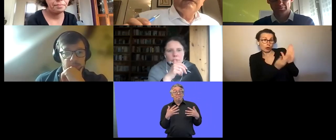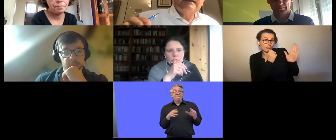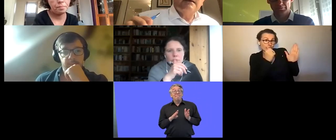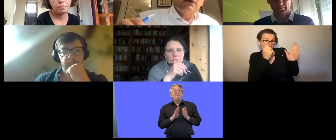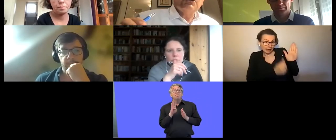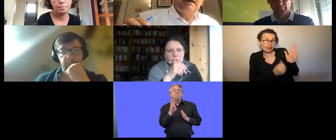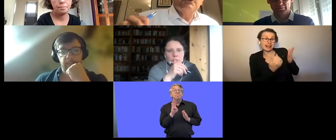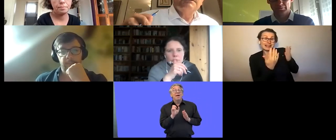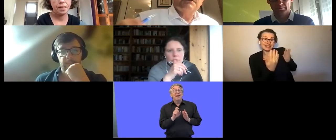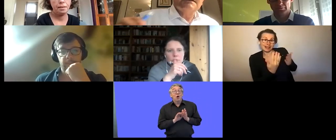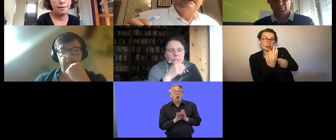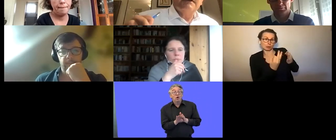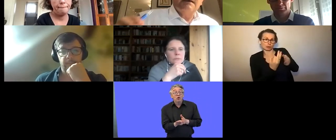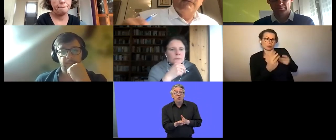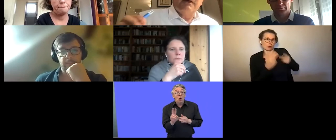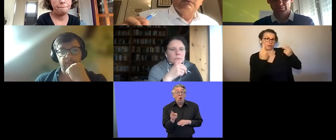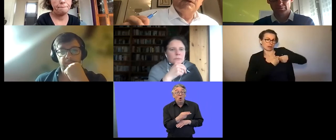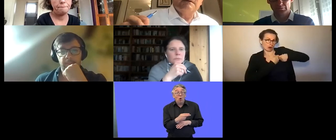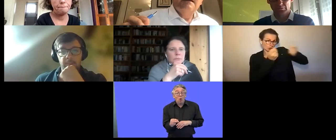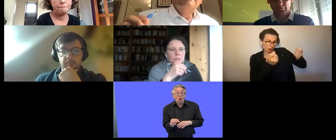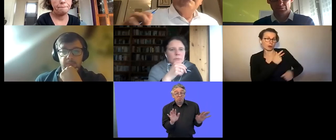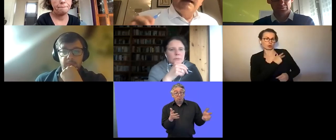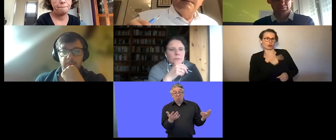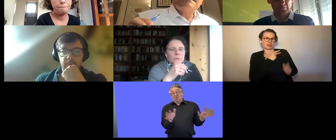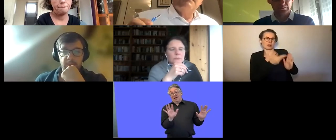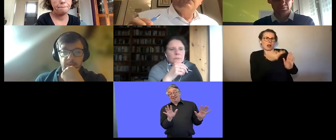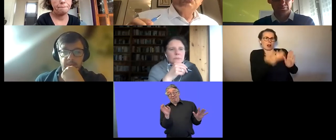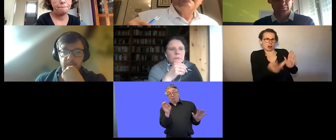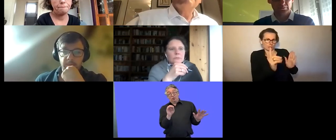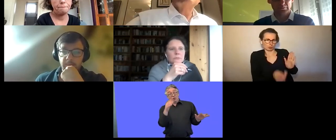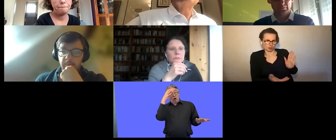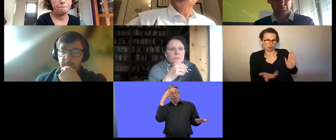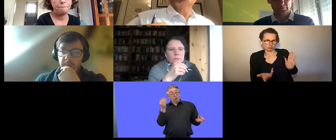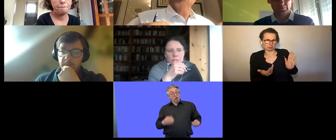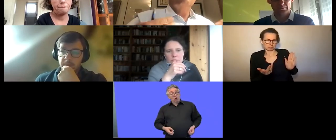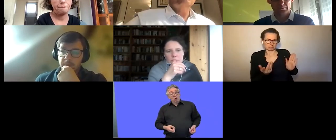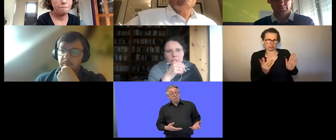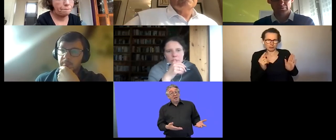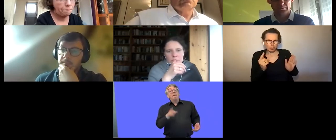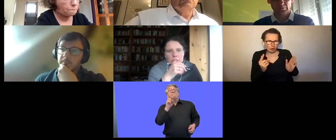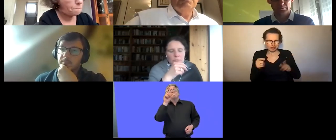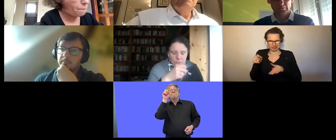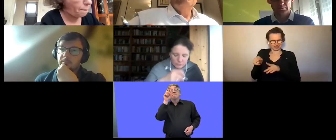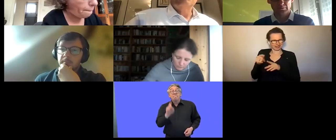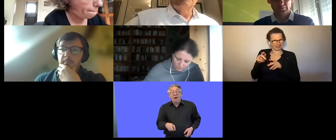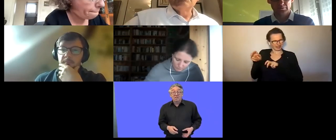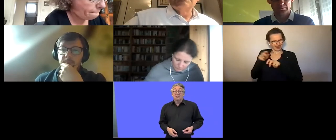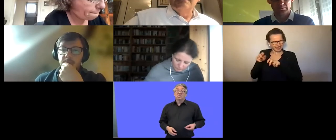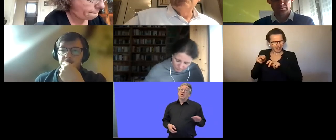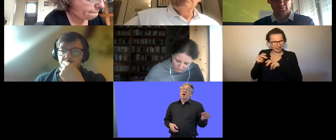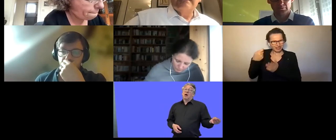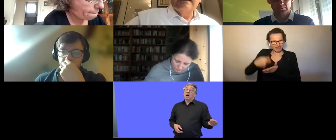said that 10 percent of public tenders have to be awarded according to social criteria